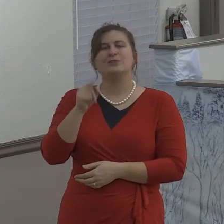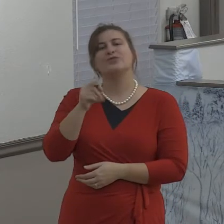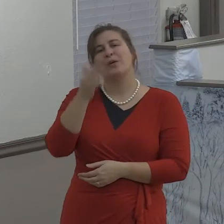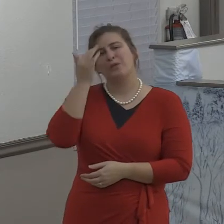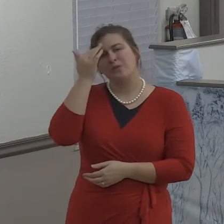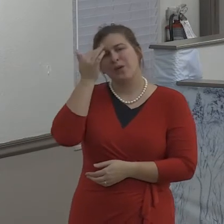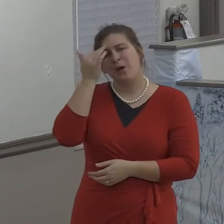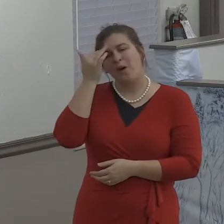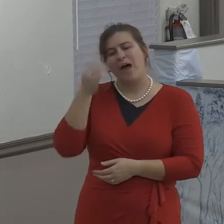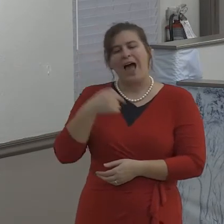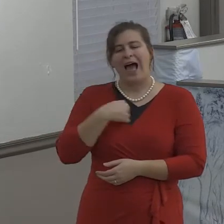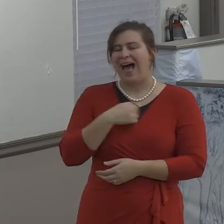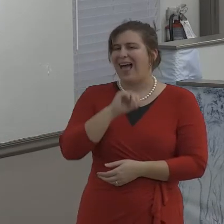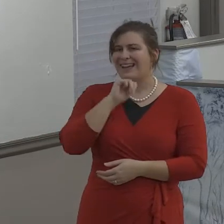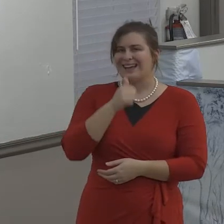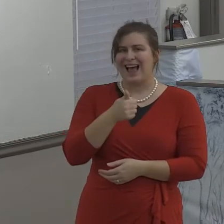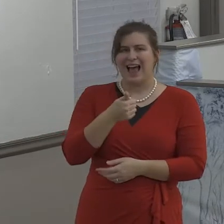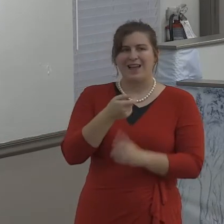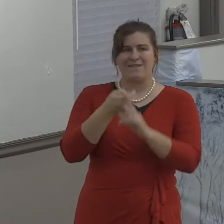impatience.